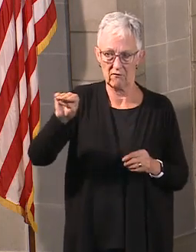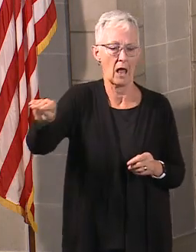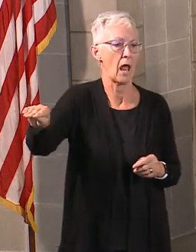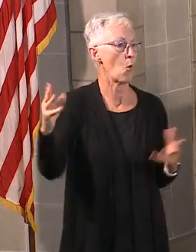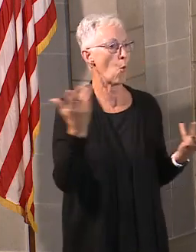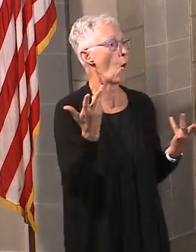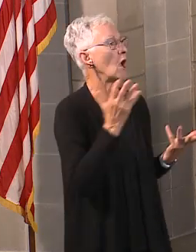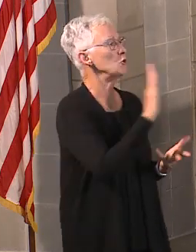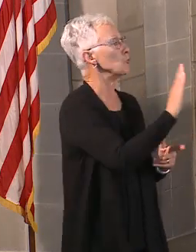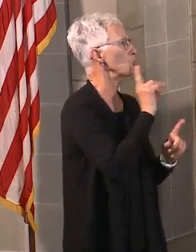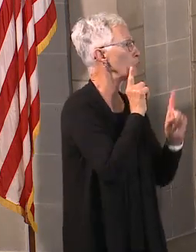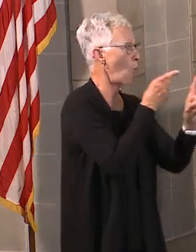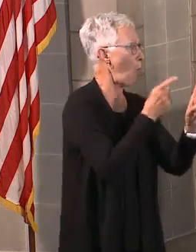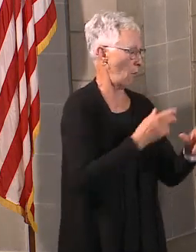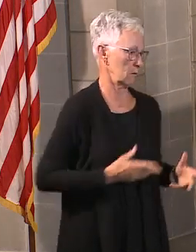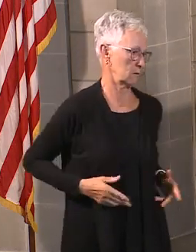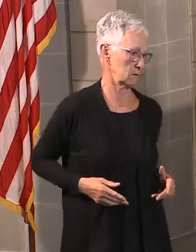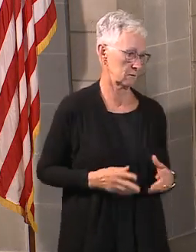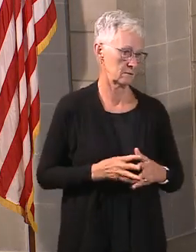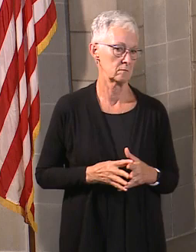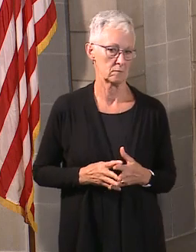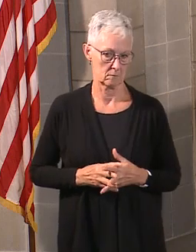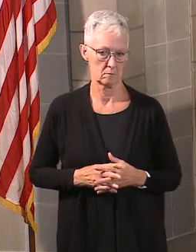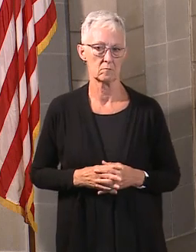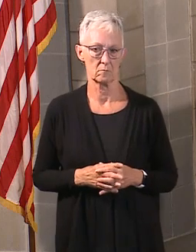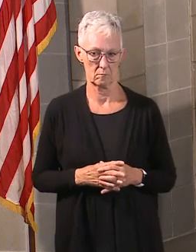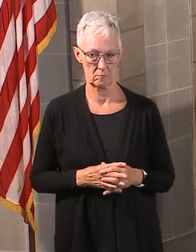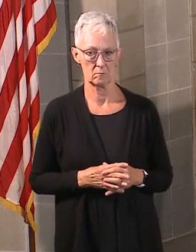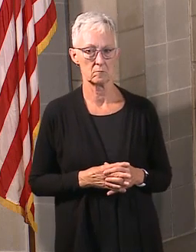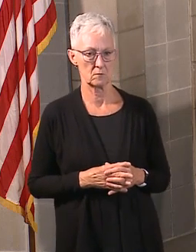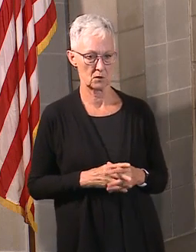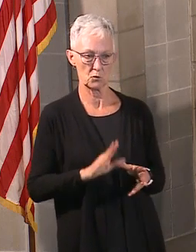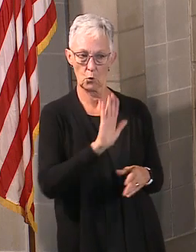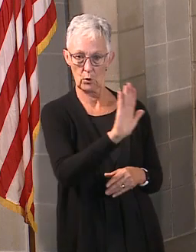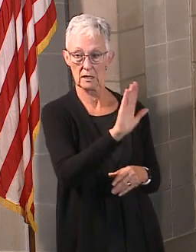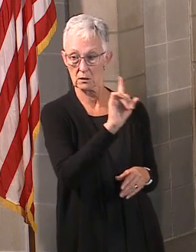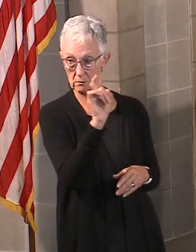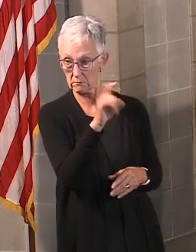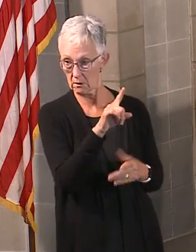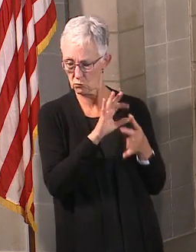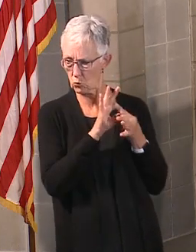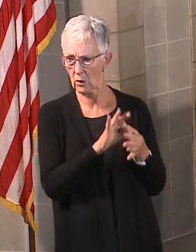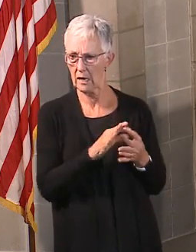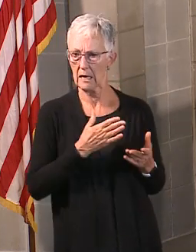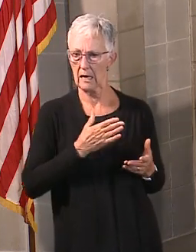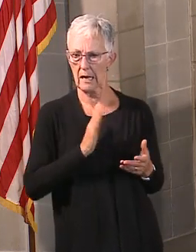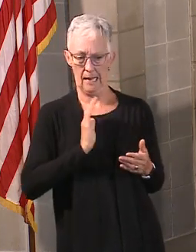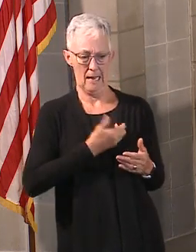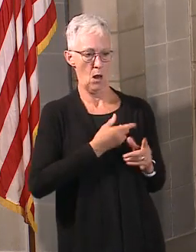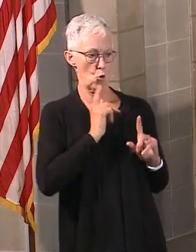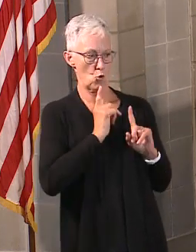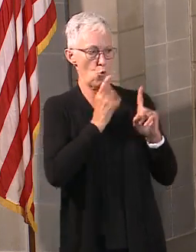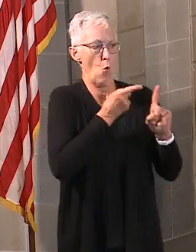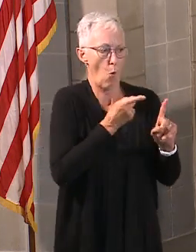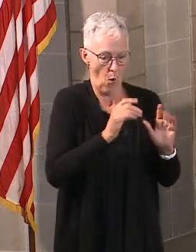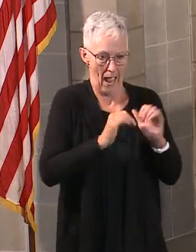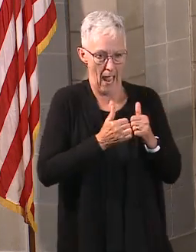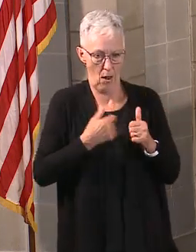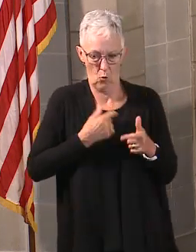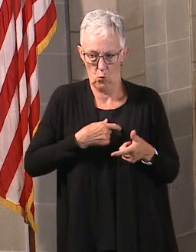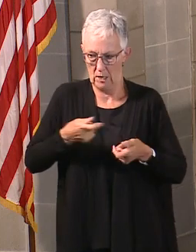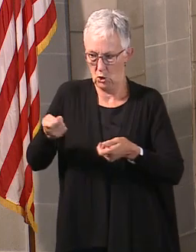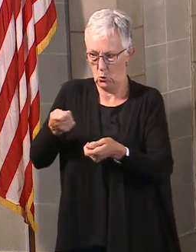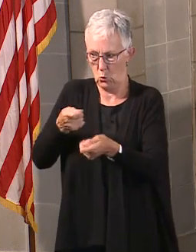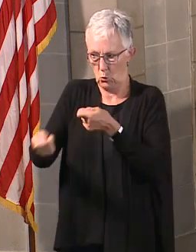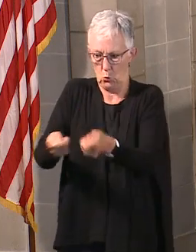What is the goal? So the question as we go into this fall, what will be the goal with regard to how we're managing this? And it's the same thing. It's about making